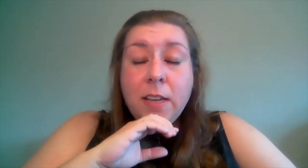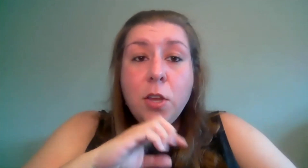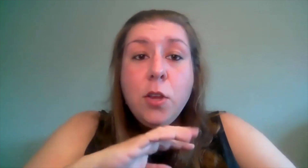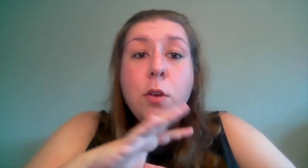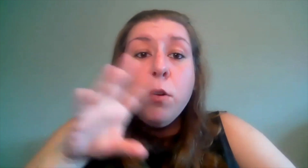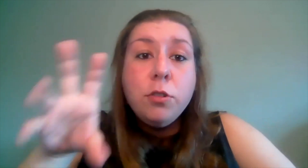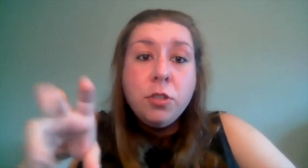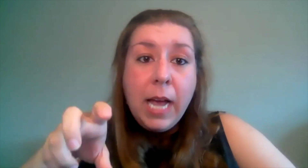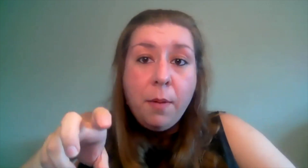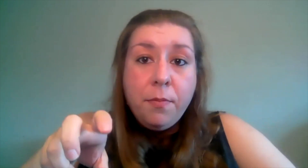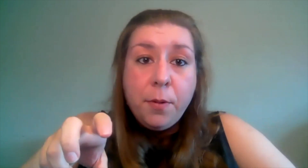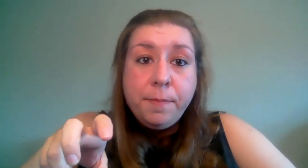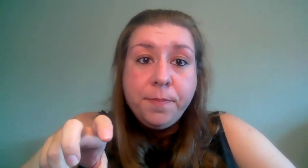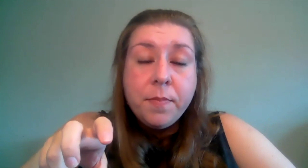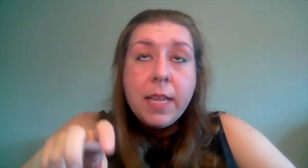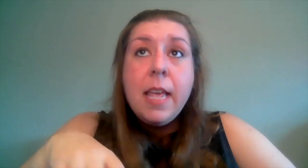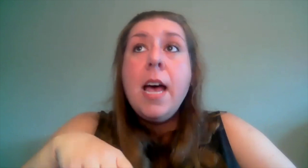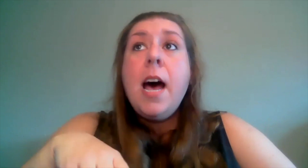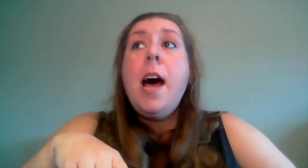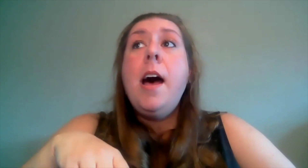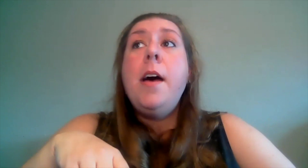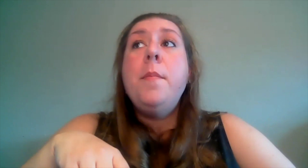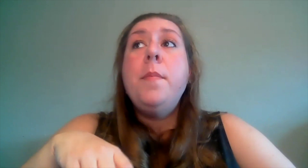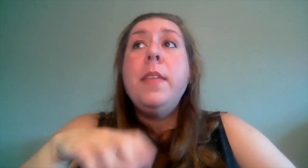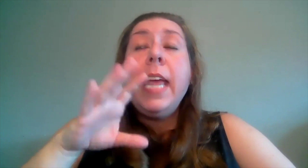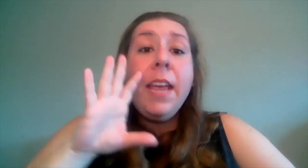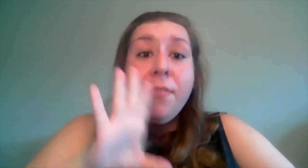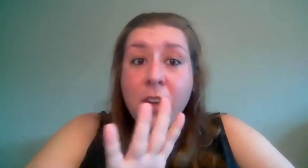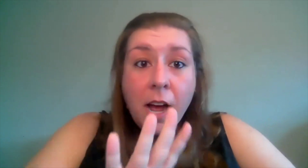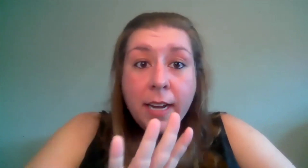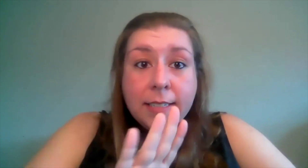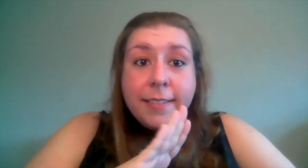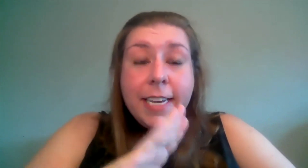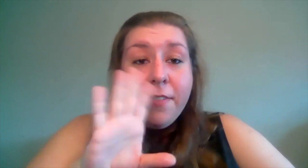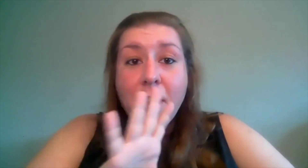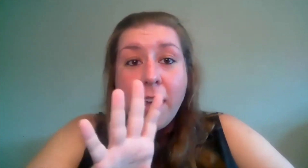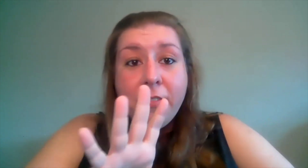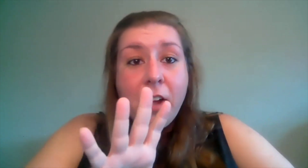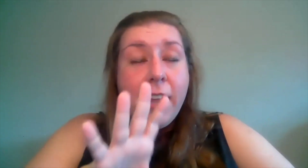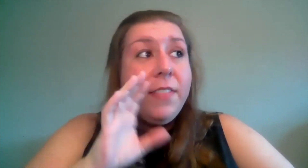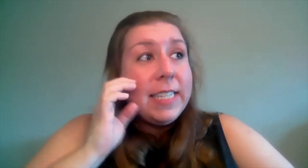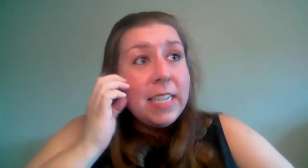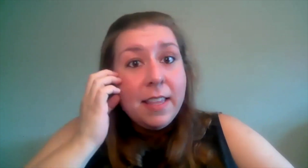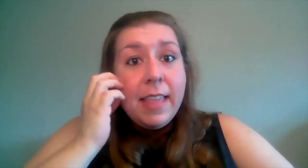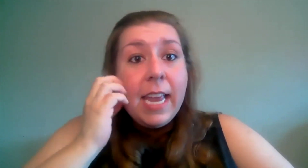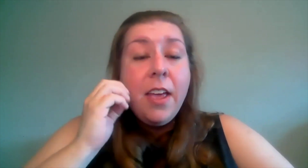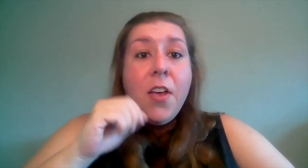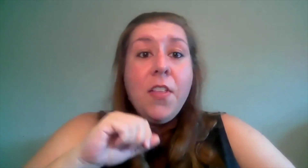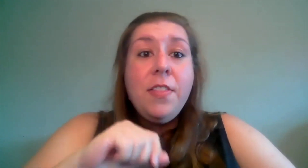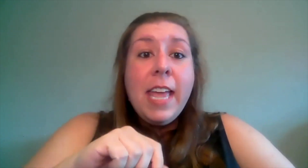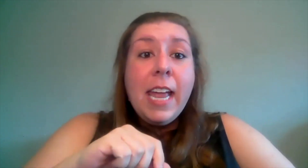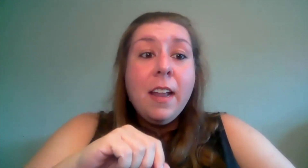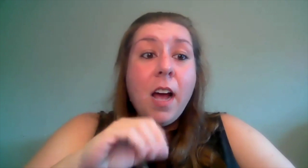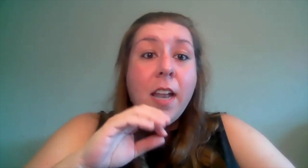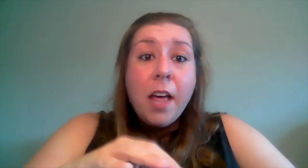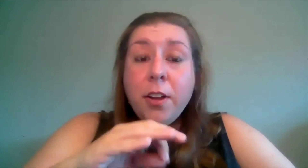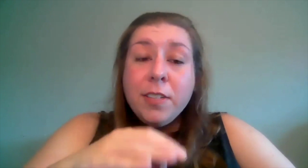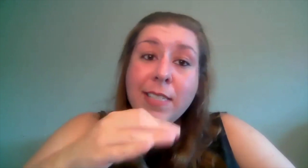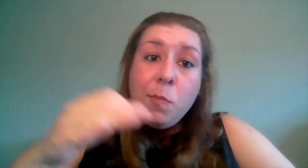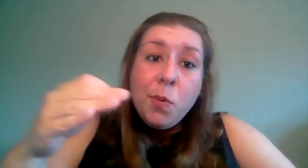hugely helpful um if not if not if not if that's not the thing then another simple